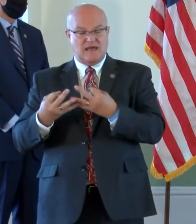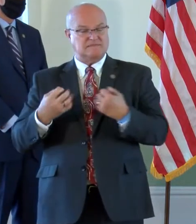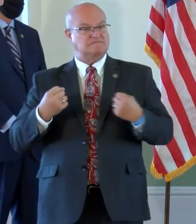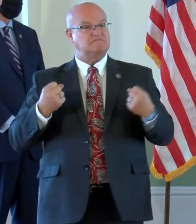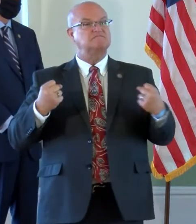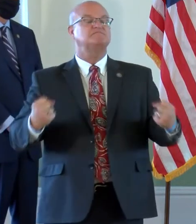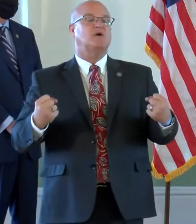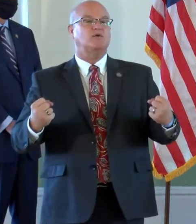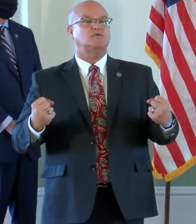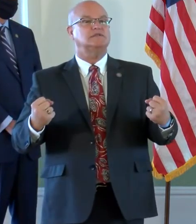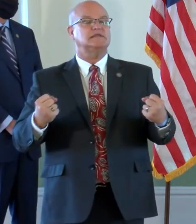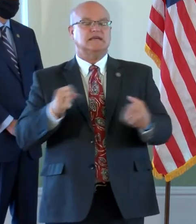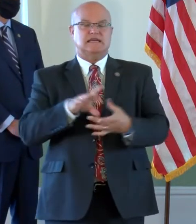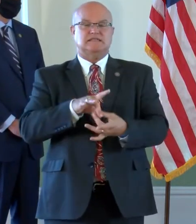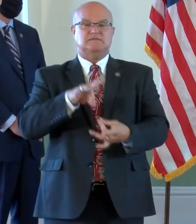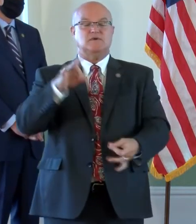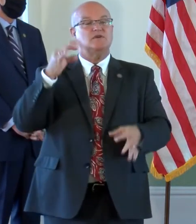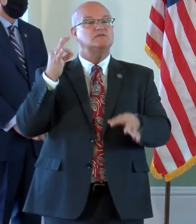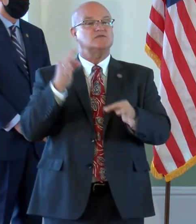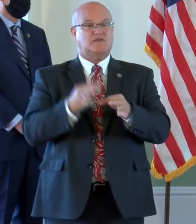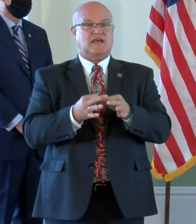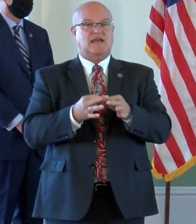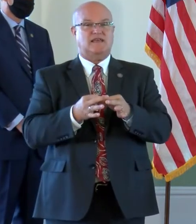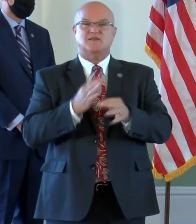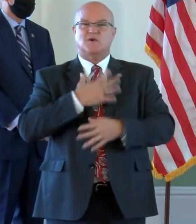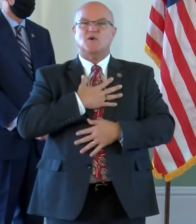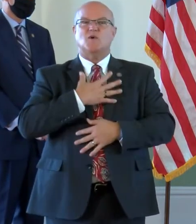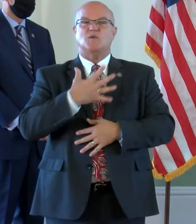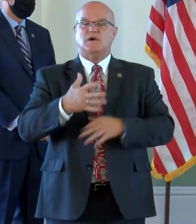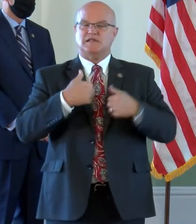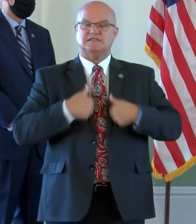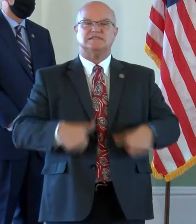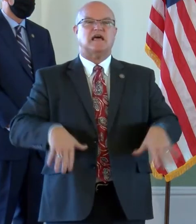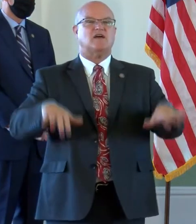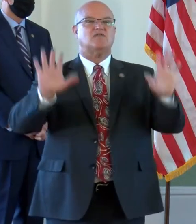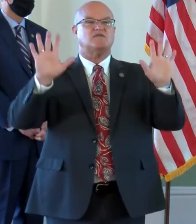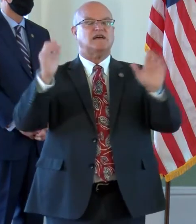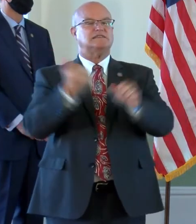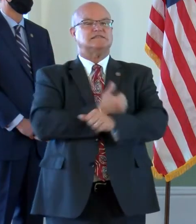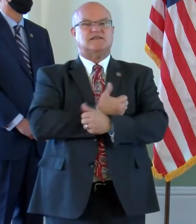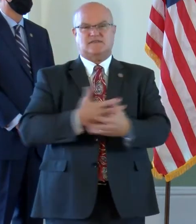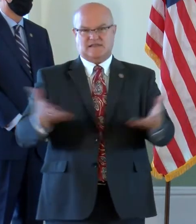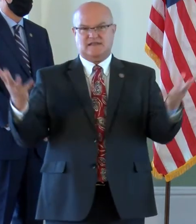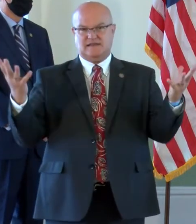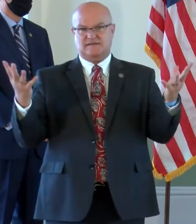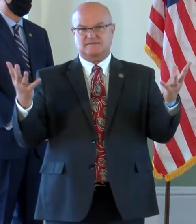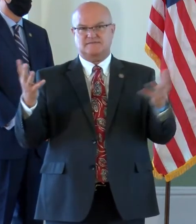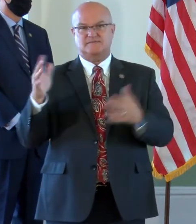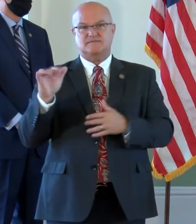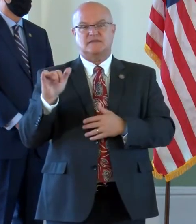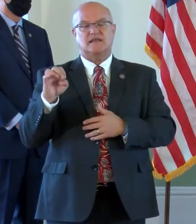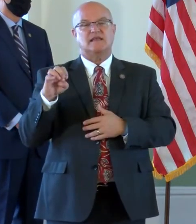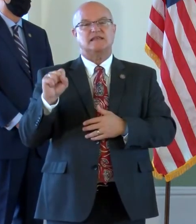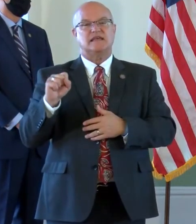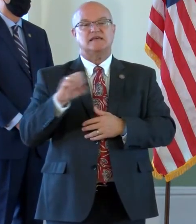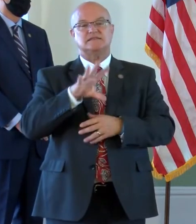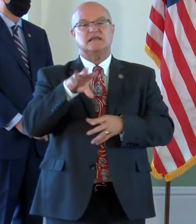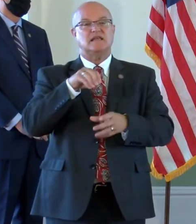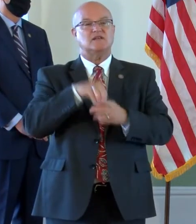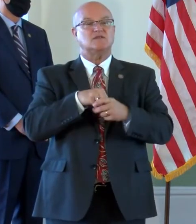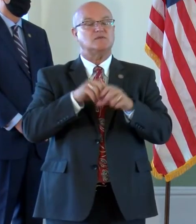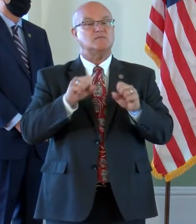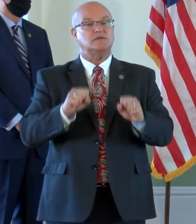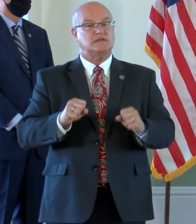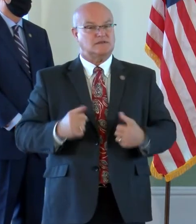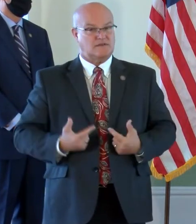and with strong spiritual faith, were willing to sacrifice it all—yes, including potentially